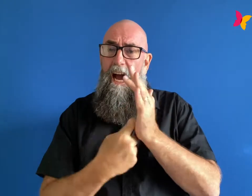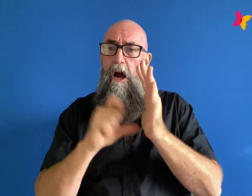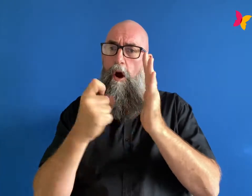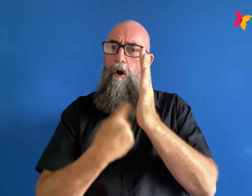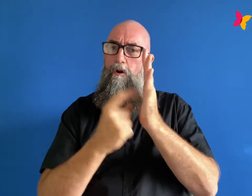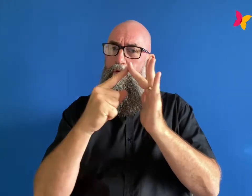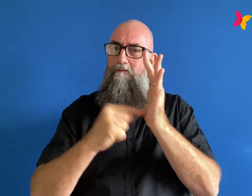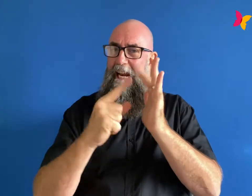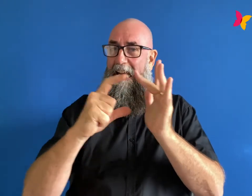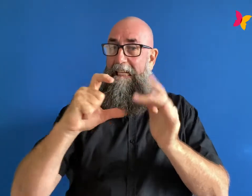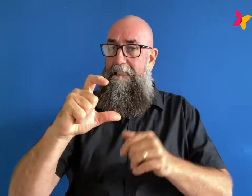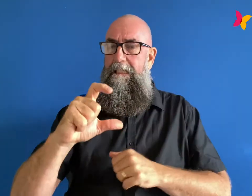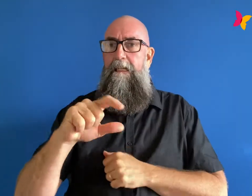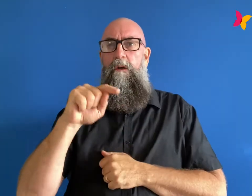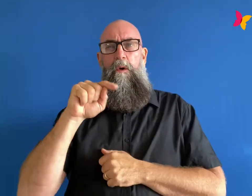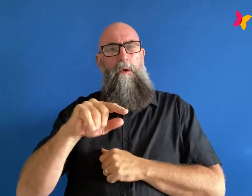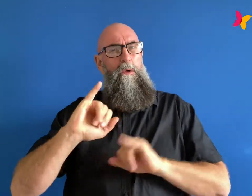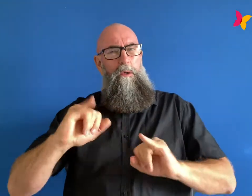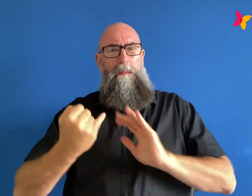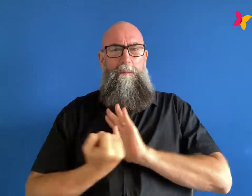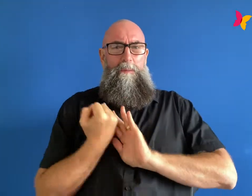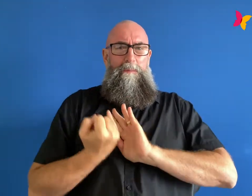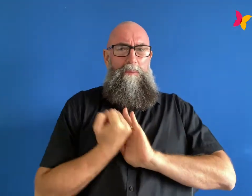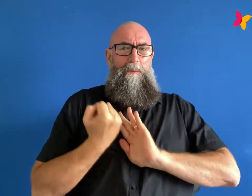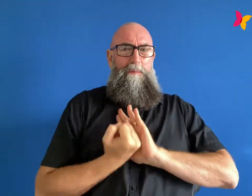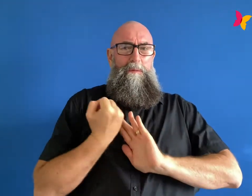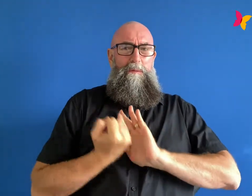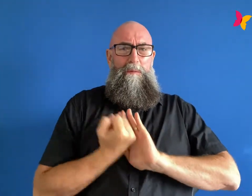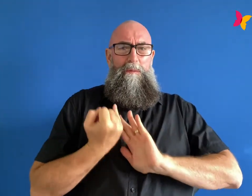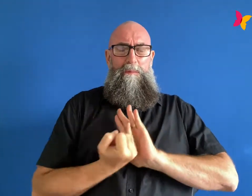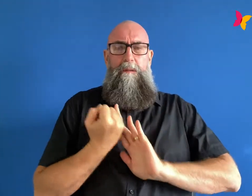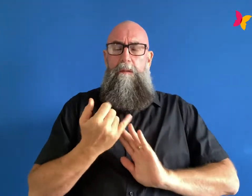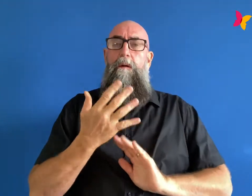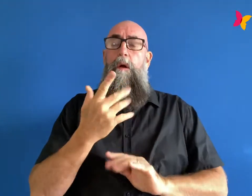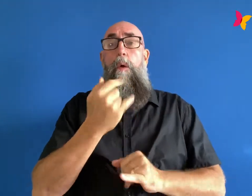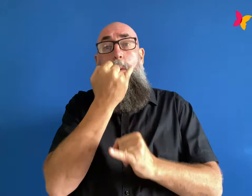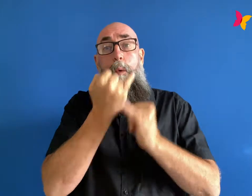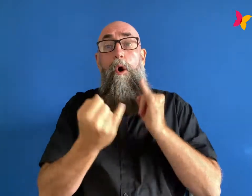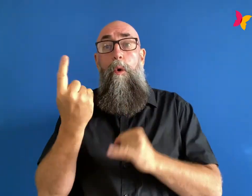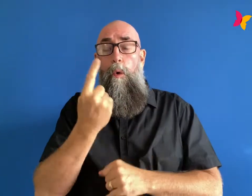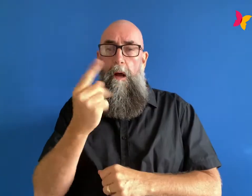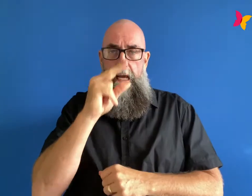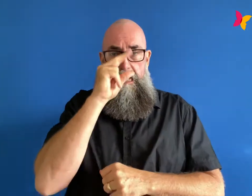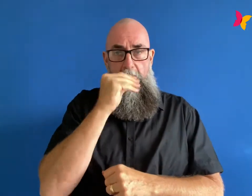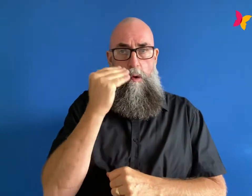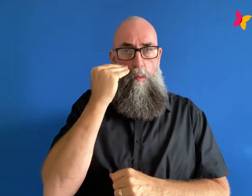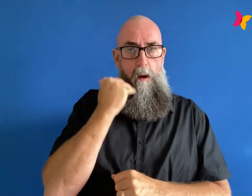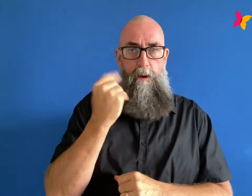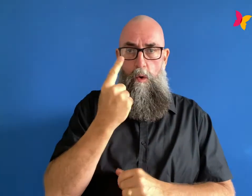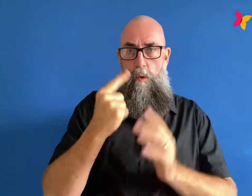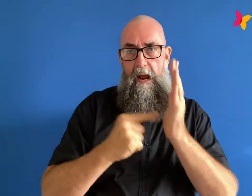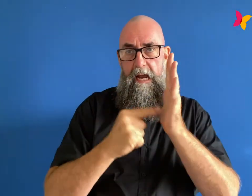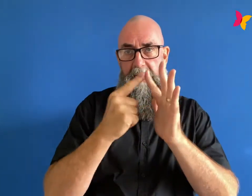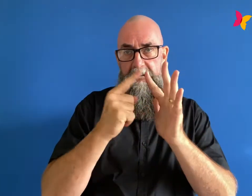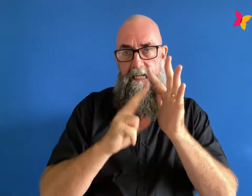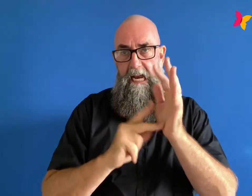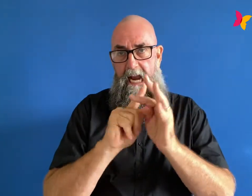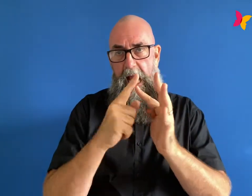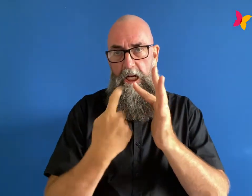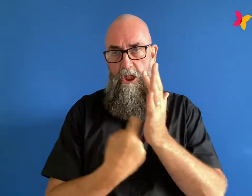particularly susceptible demographic that is young women in their teenage years and that brings us to amy when amy was a